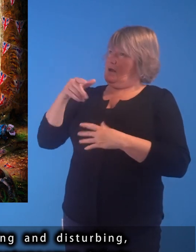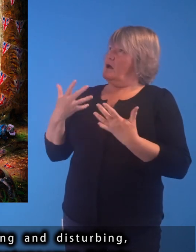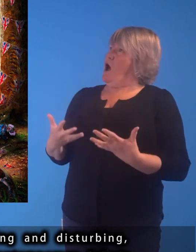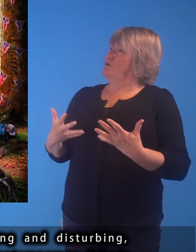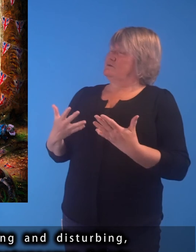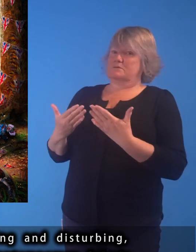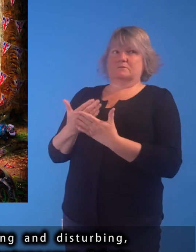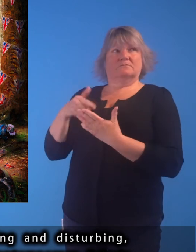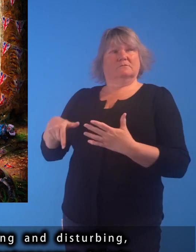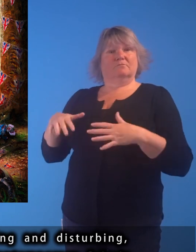contemporary Britain.